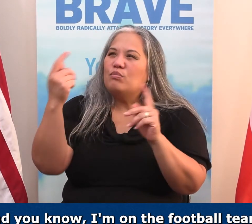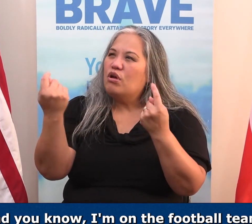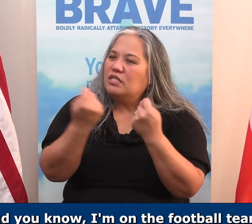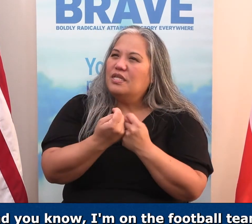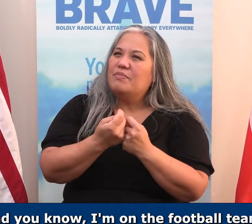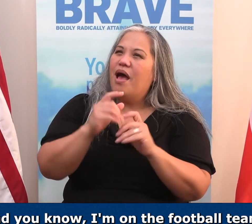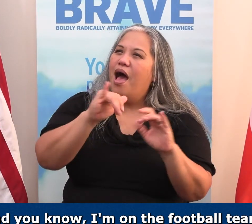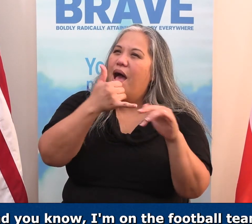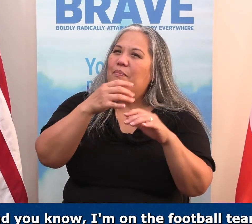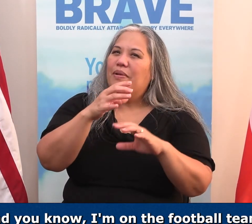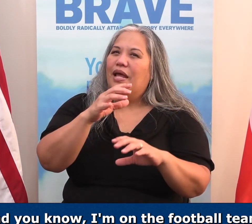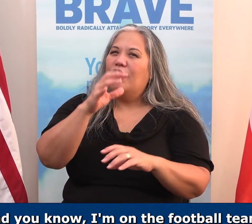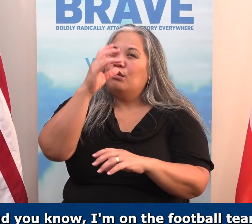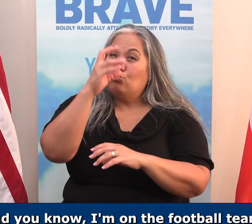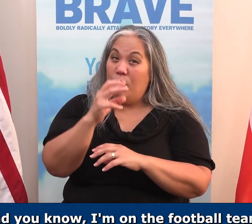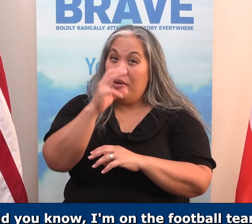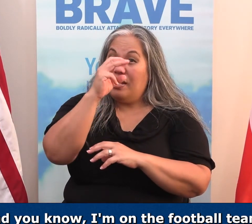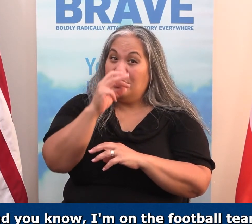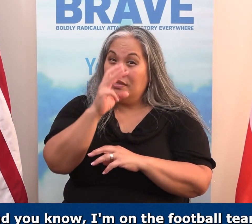team, and I play the trumpet.